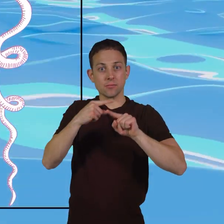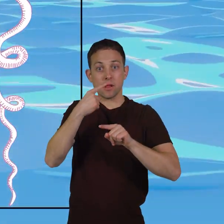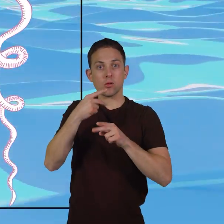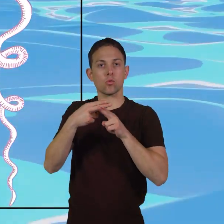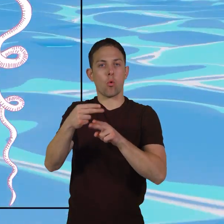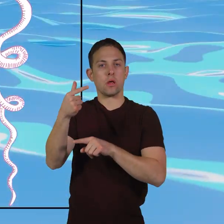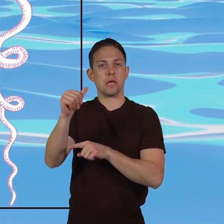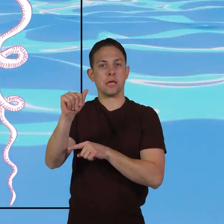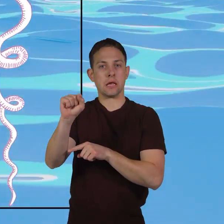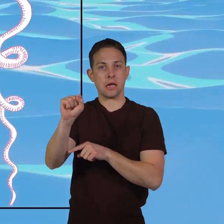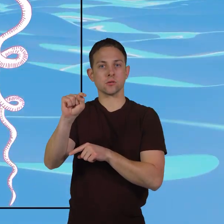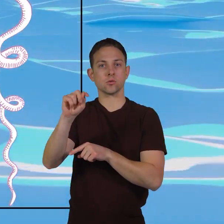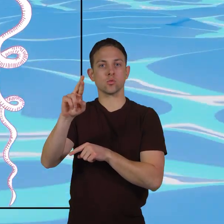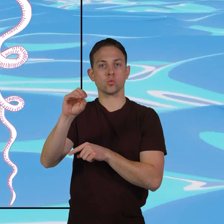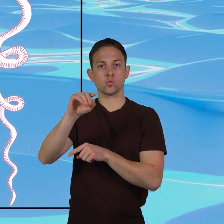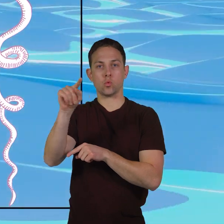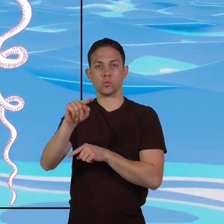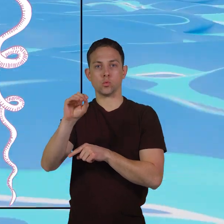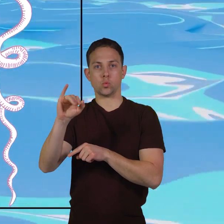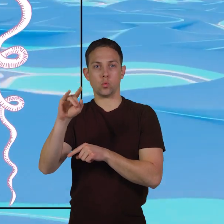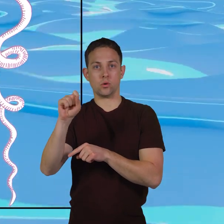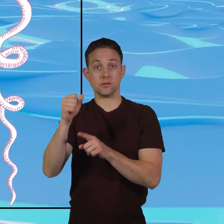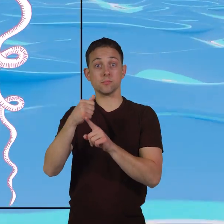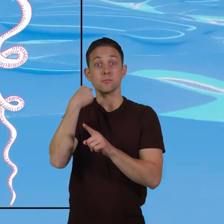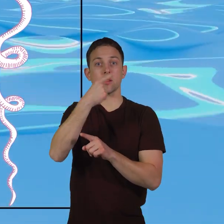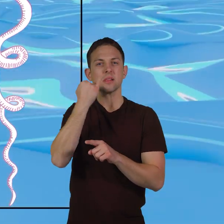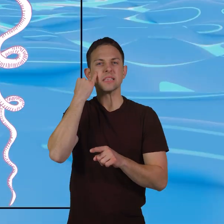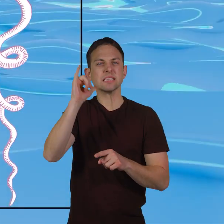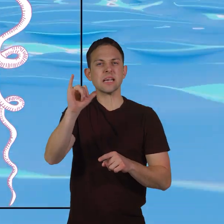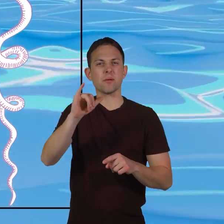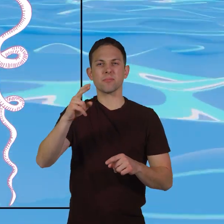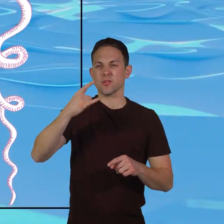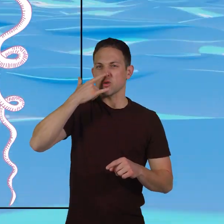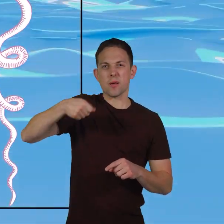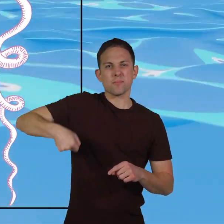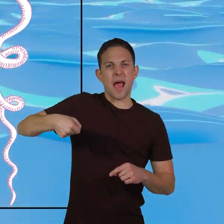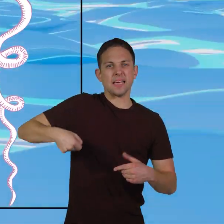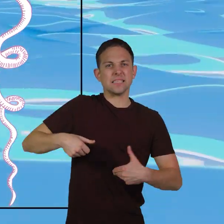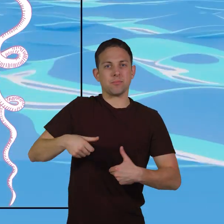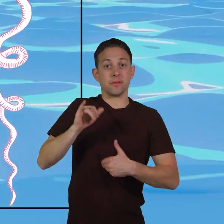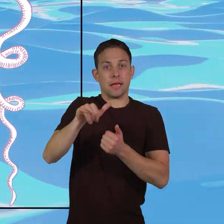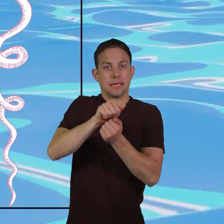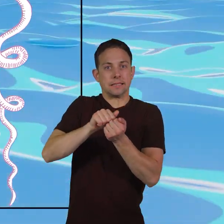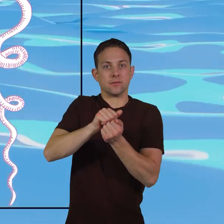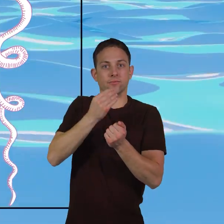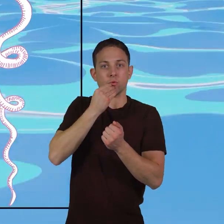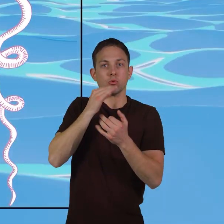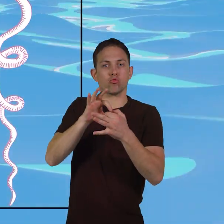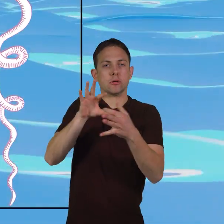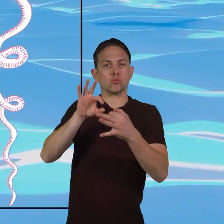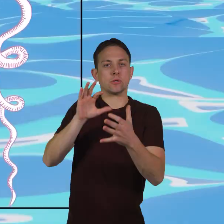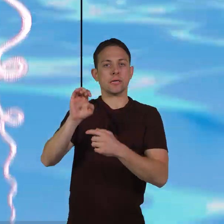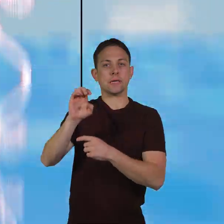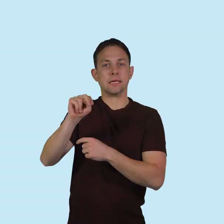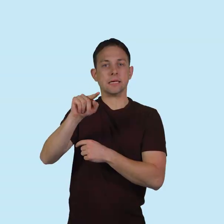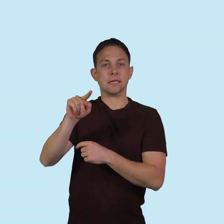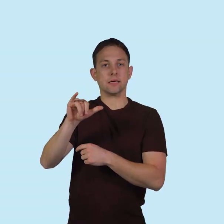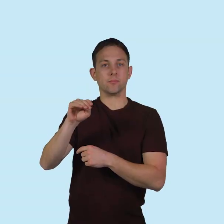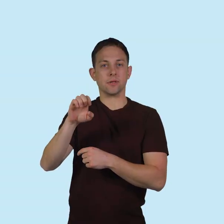gastrozoids. The mouths have bag-like stomachs that digest food by releasing enzymes. Enzymes